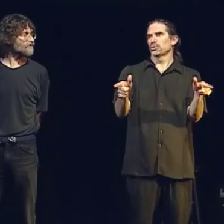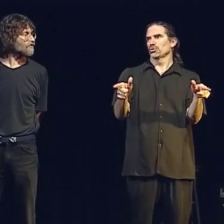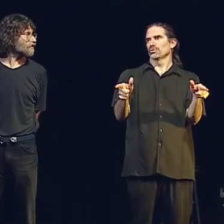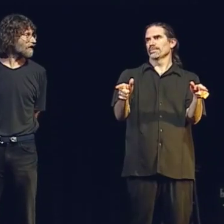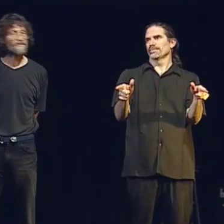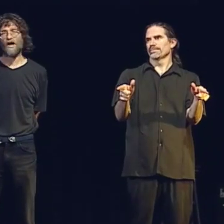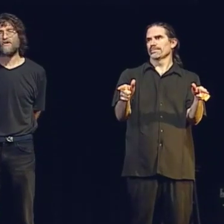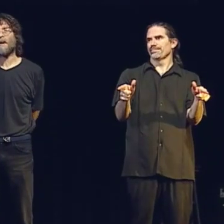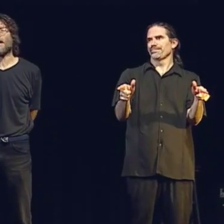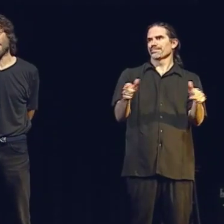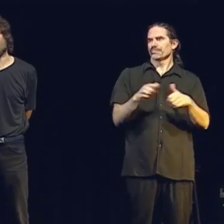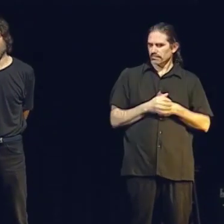ensued. It's also about language.